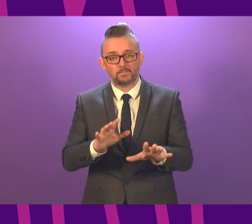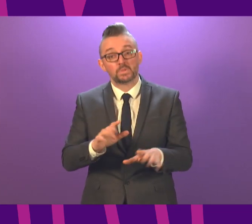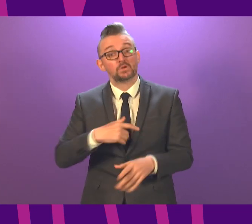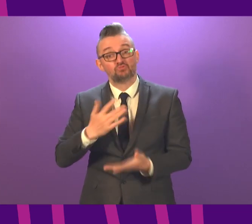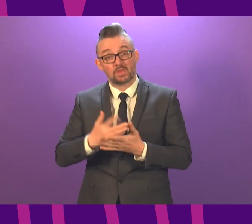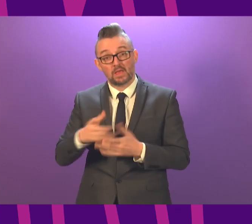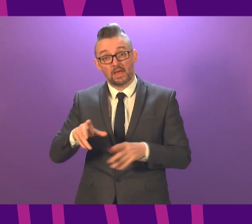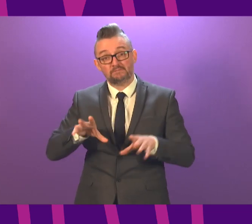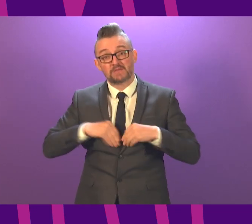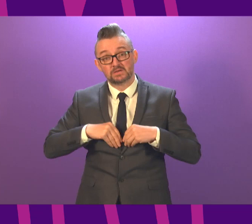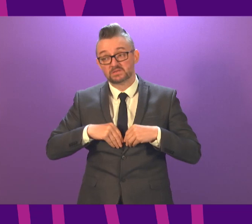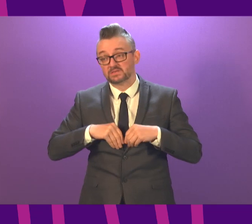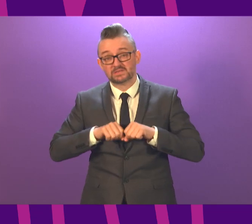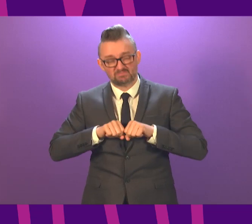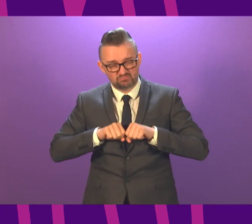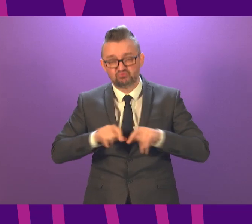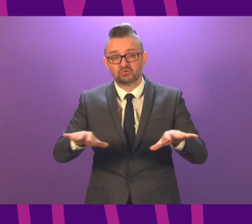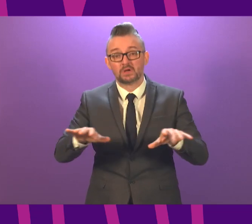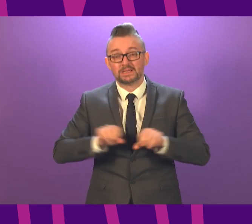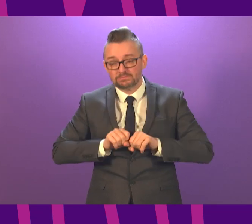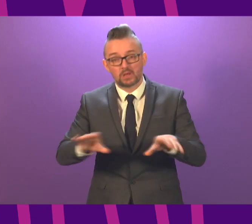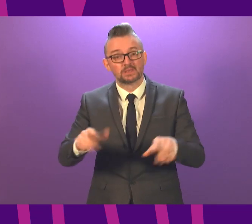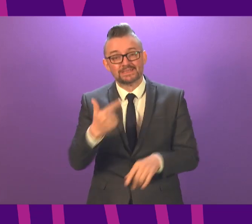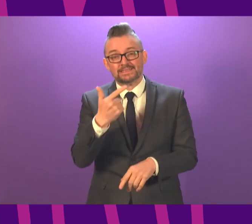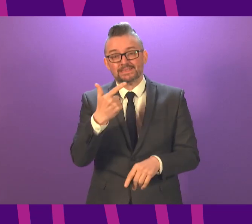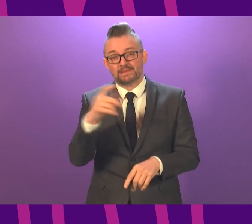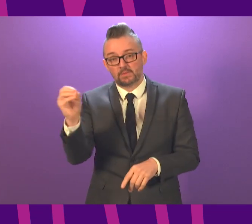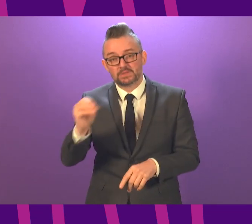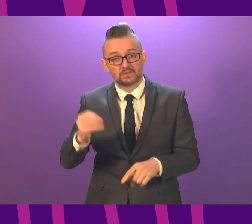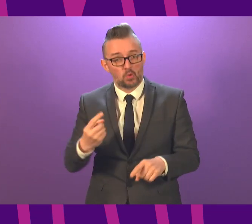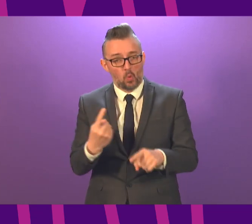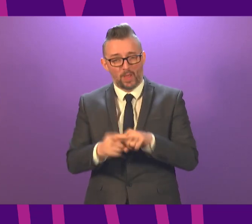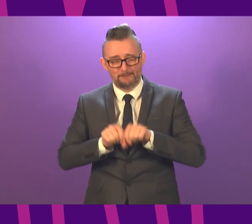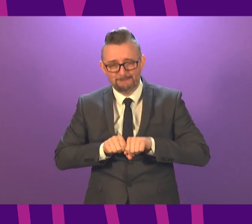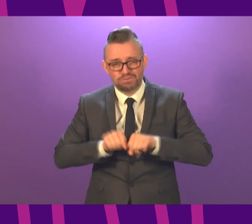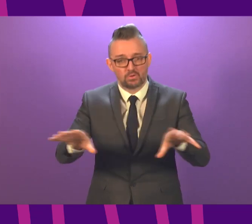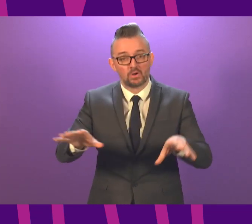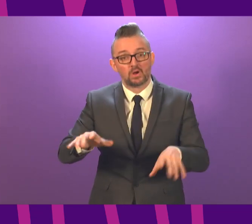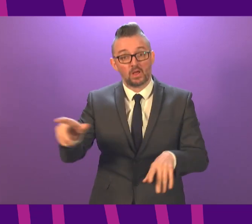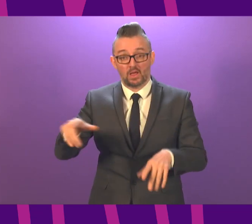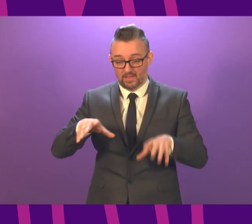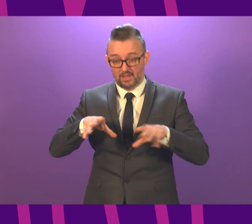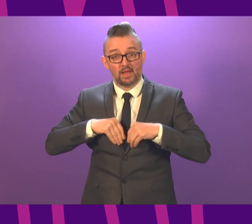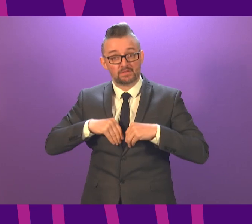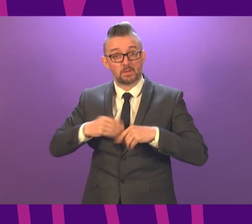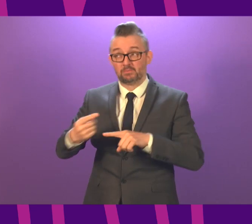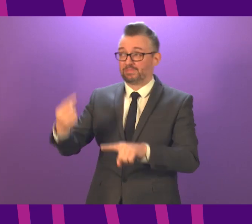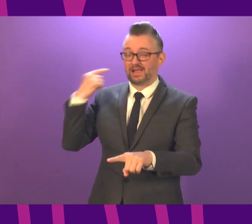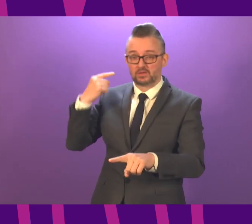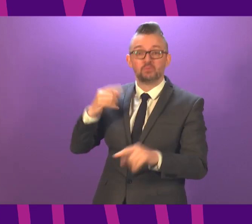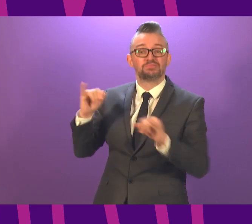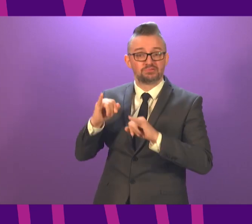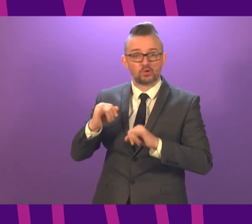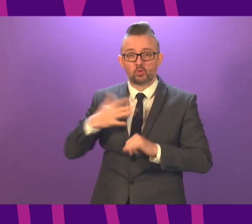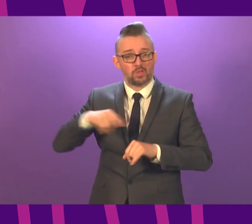that is spreading perhaps 70% faster than the previous strain of the virus that we know took such a toll on care homes. And therefore we